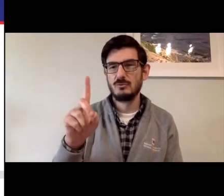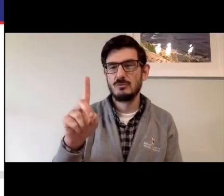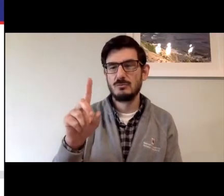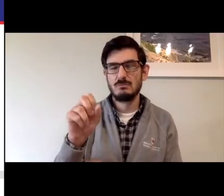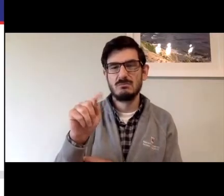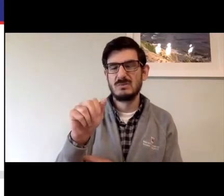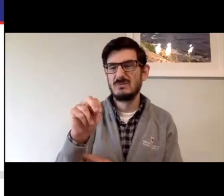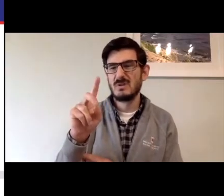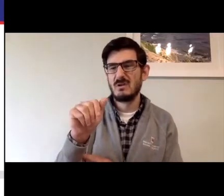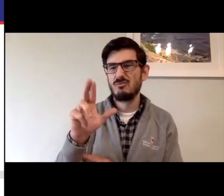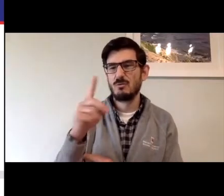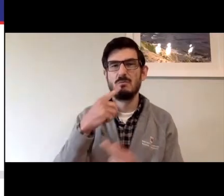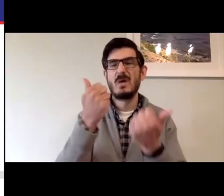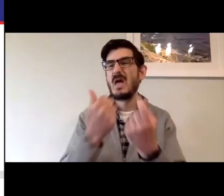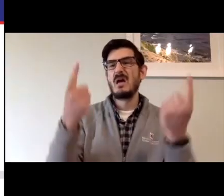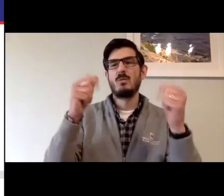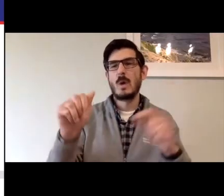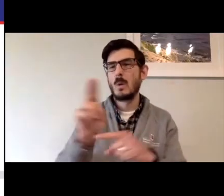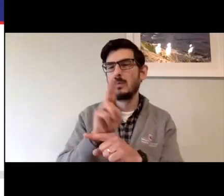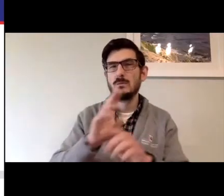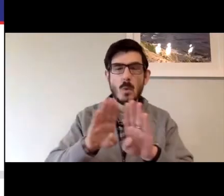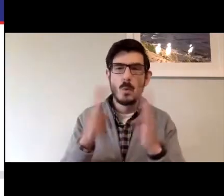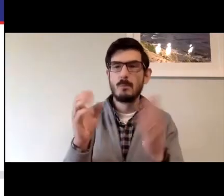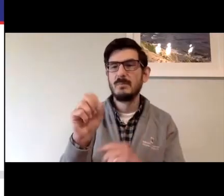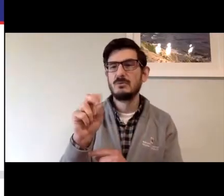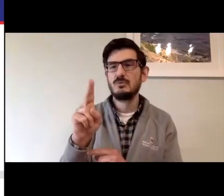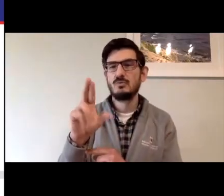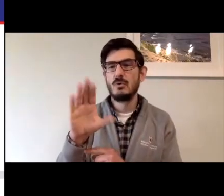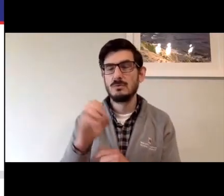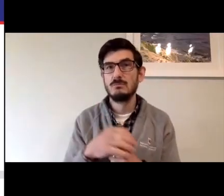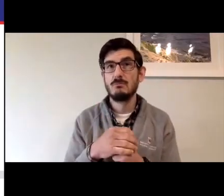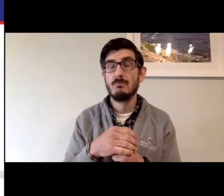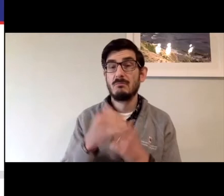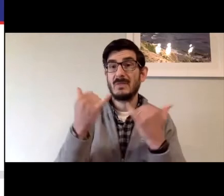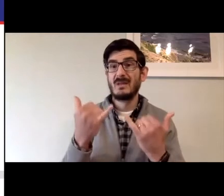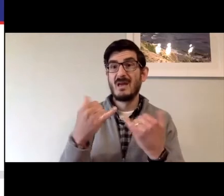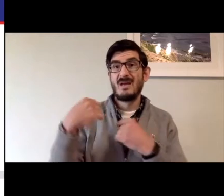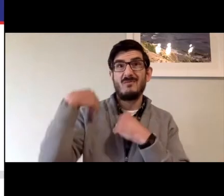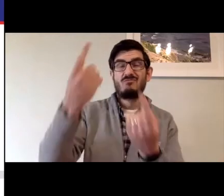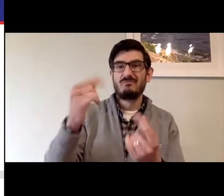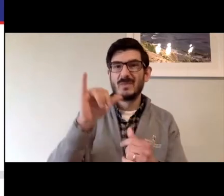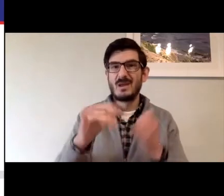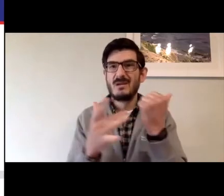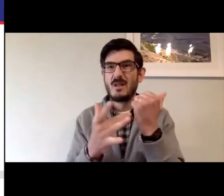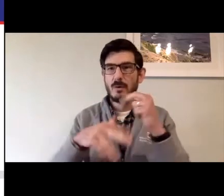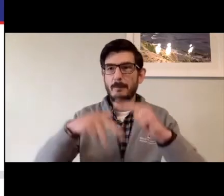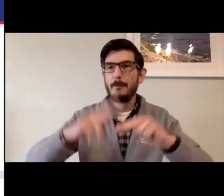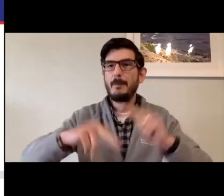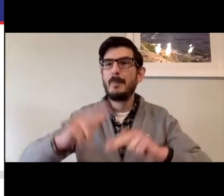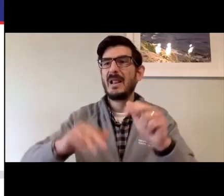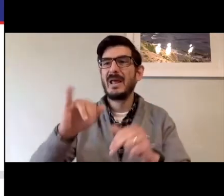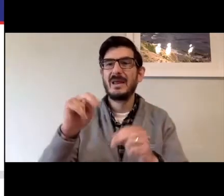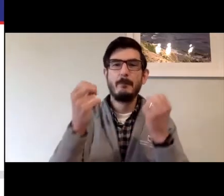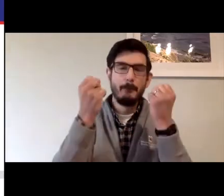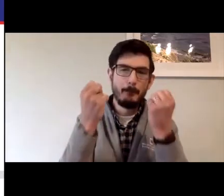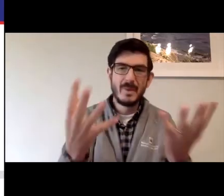RFC 4103. That is the RTT standard, and anyone can use that. It is an open source bit of